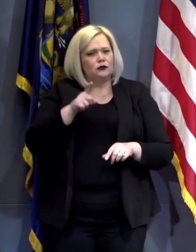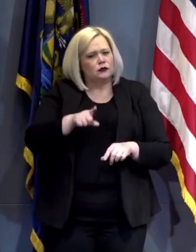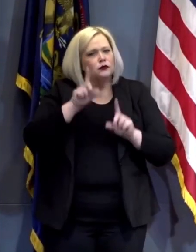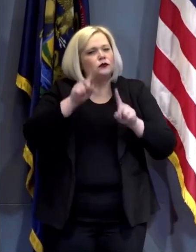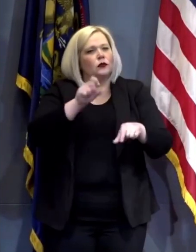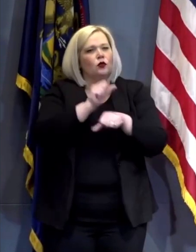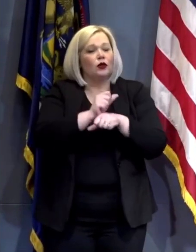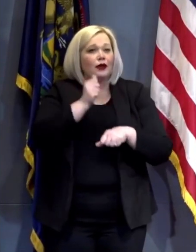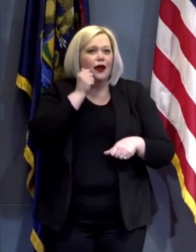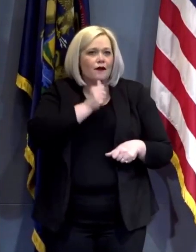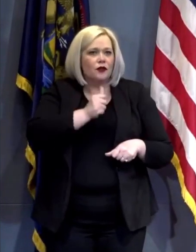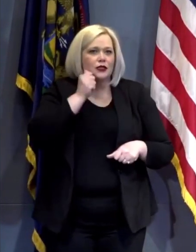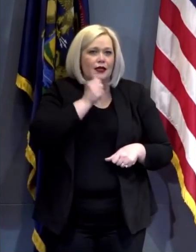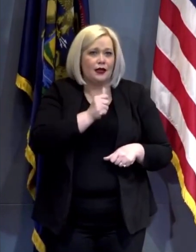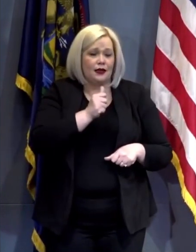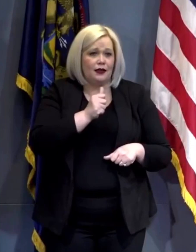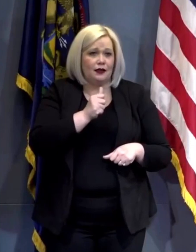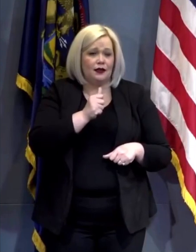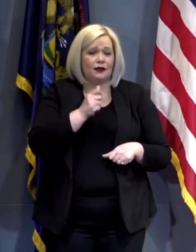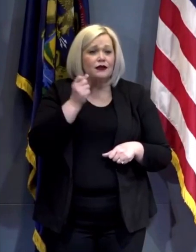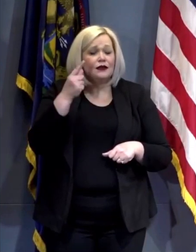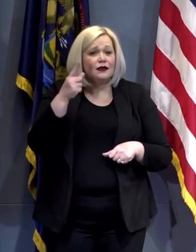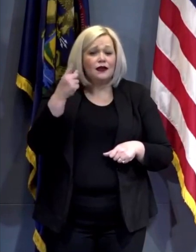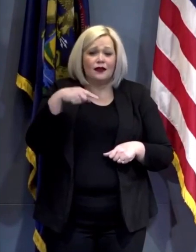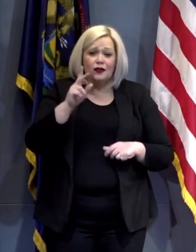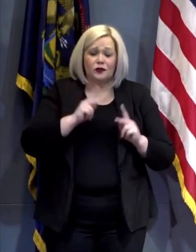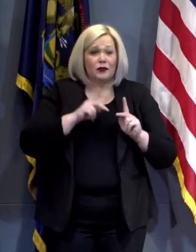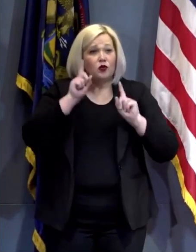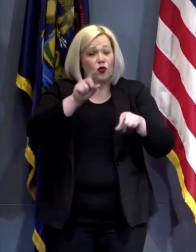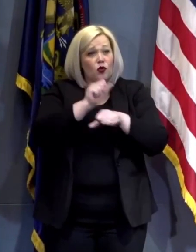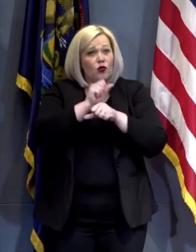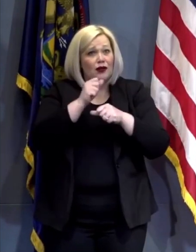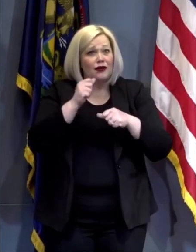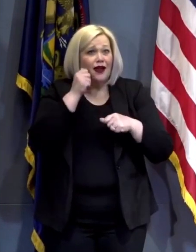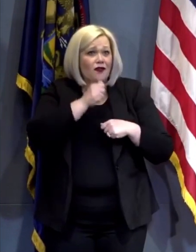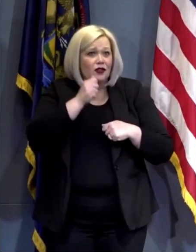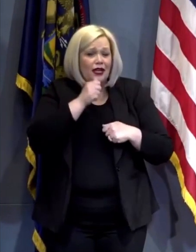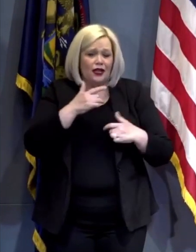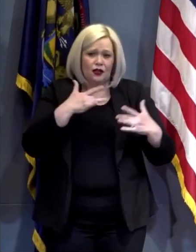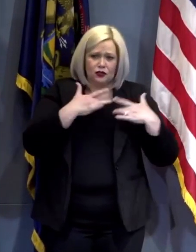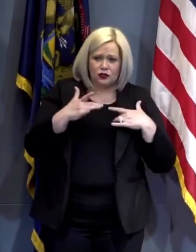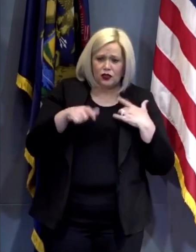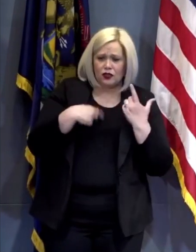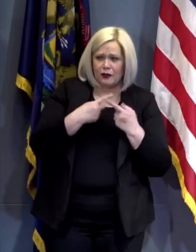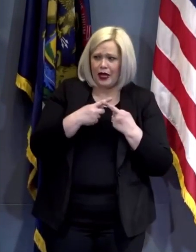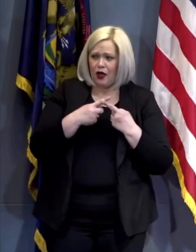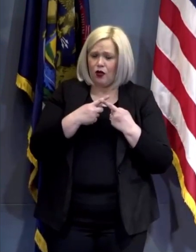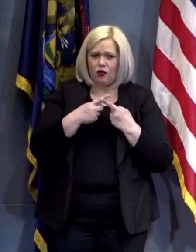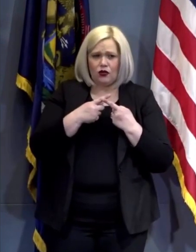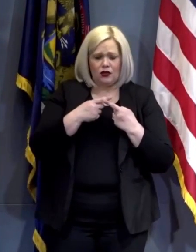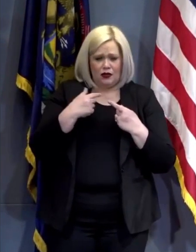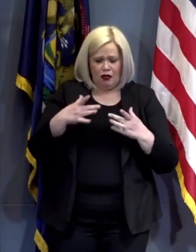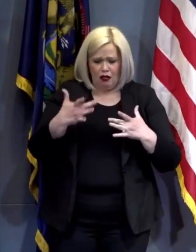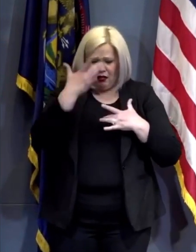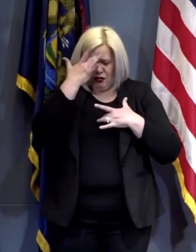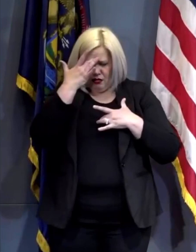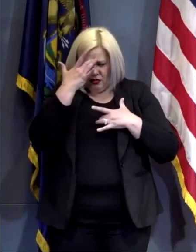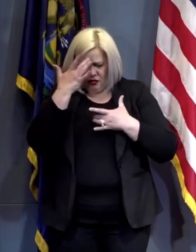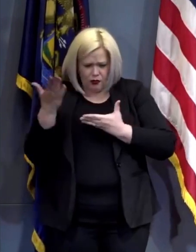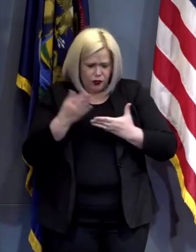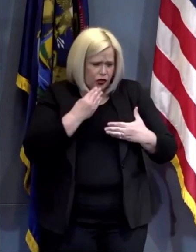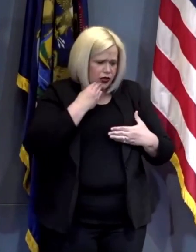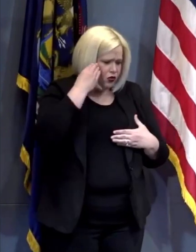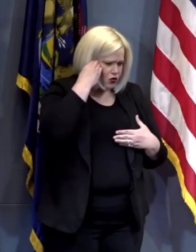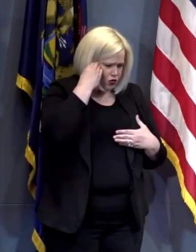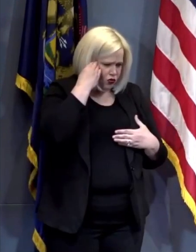have anxiety about possibly infecting people in their household due to their risk of exposure but the city of Dearborn has stepped up to provide